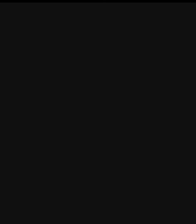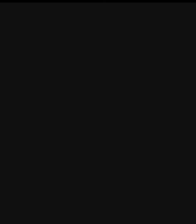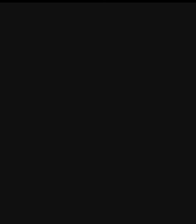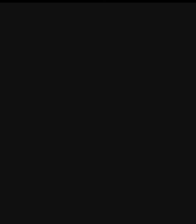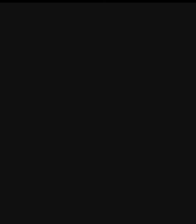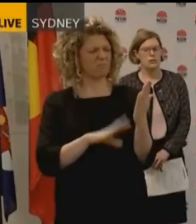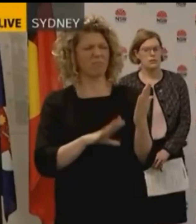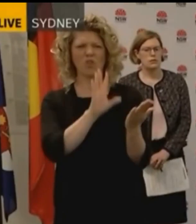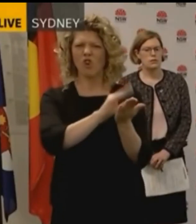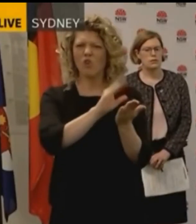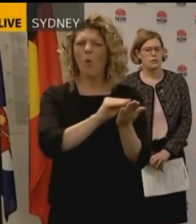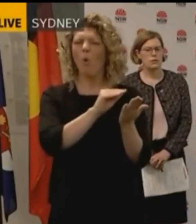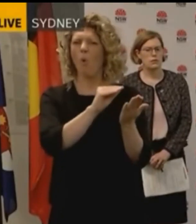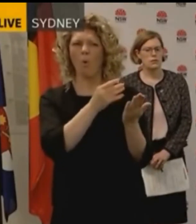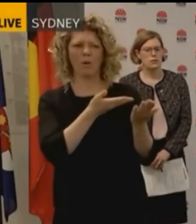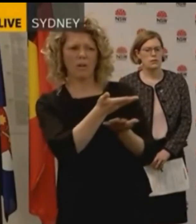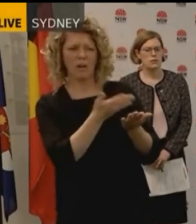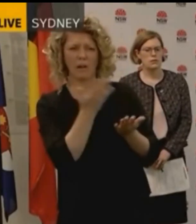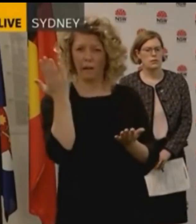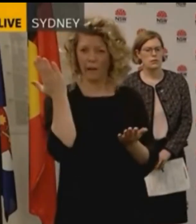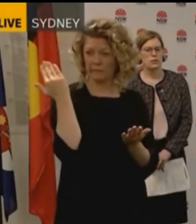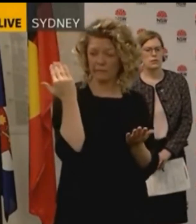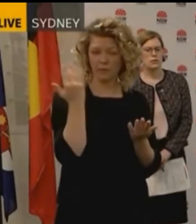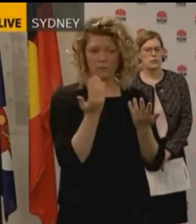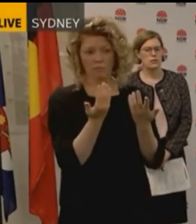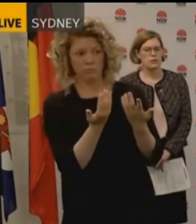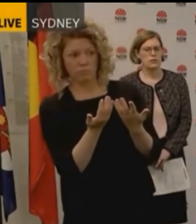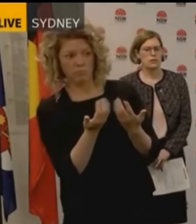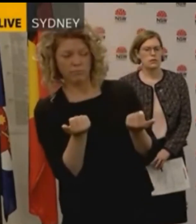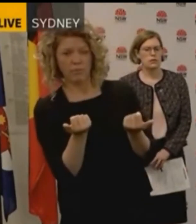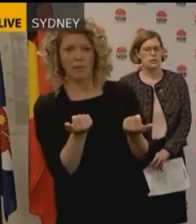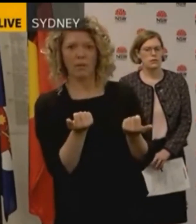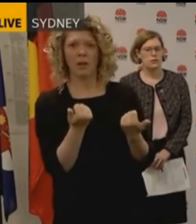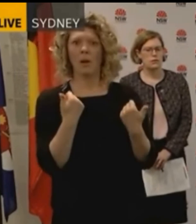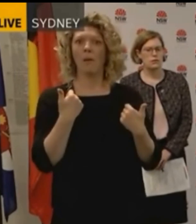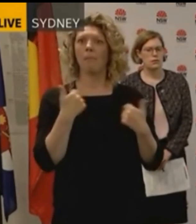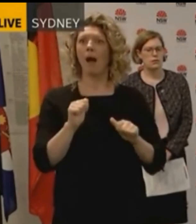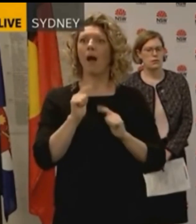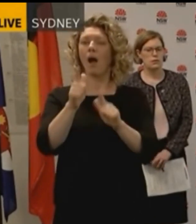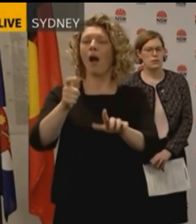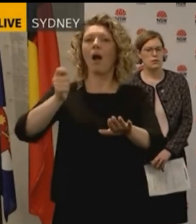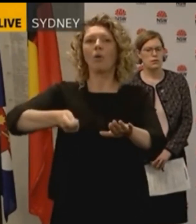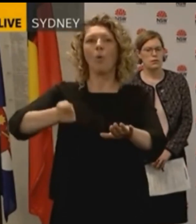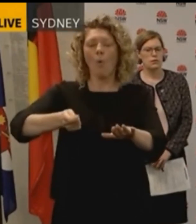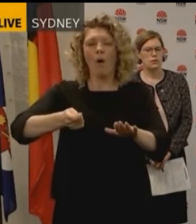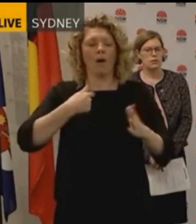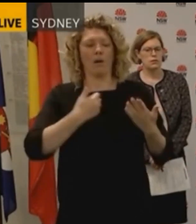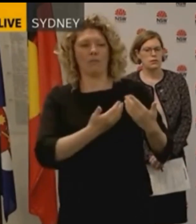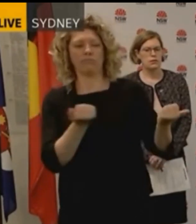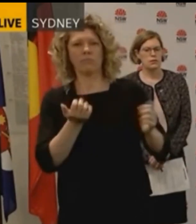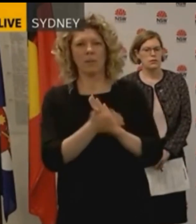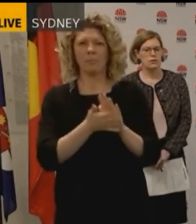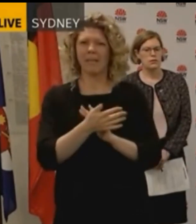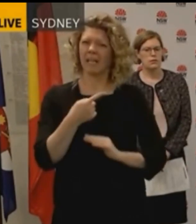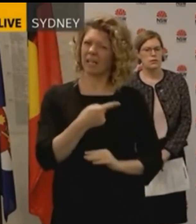tapes, and the fact you only ended the relationship with Daryl McGuire once you'd been to a private hearing bike hack, they indicate